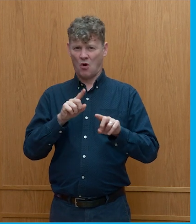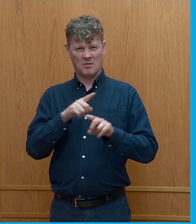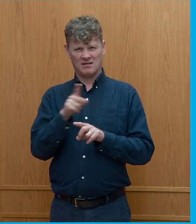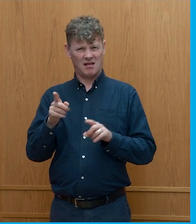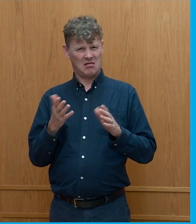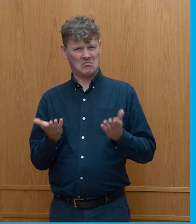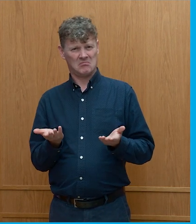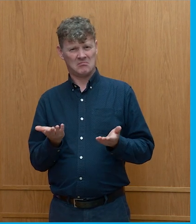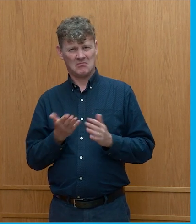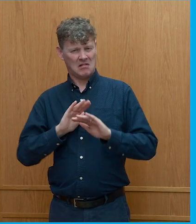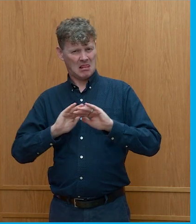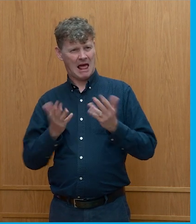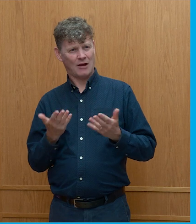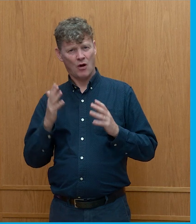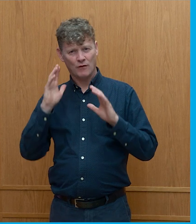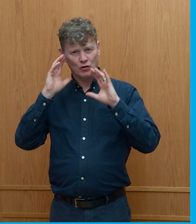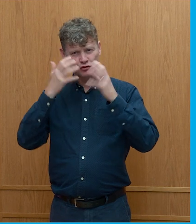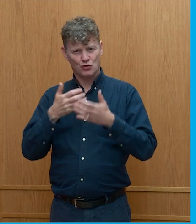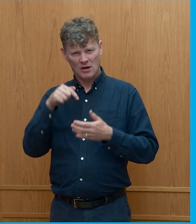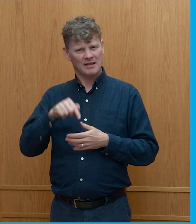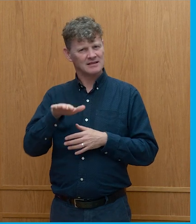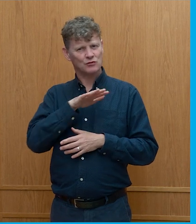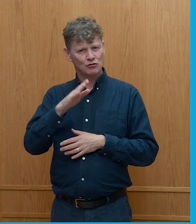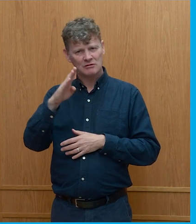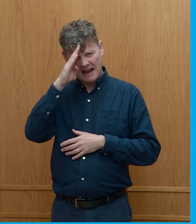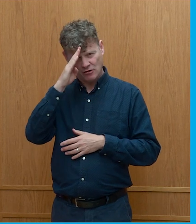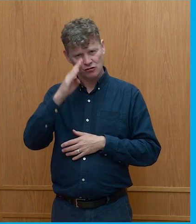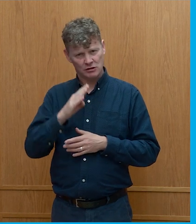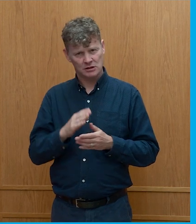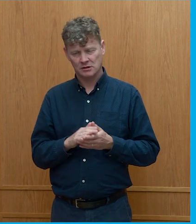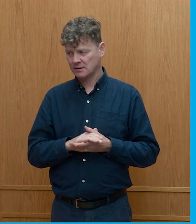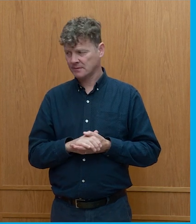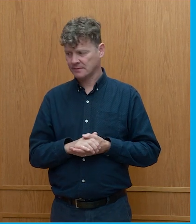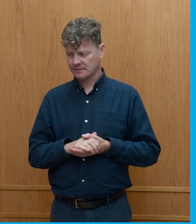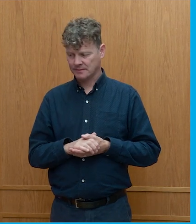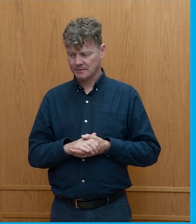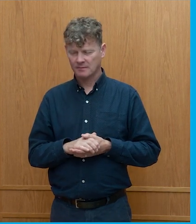of the dangerousness of the whole situation. For example,